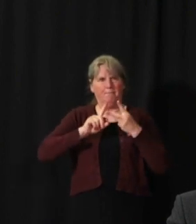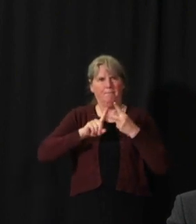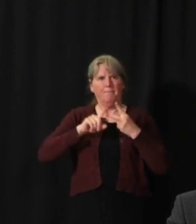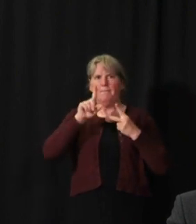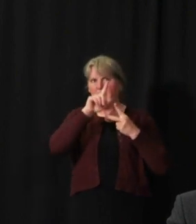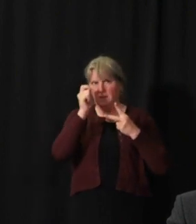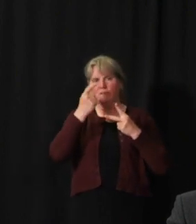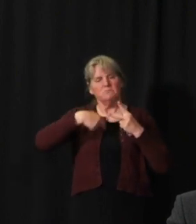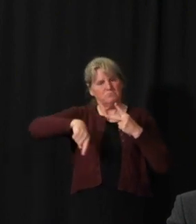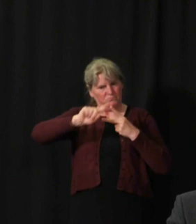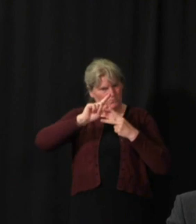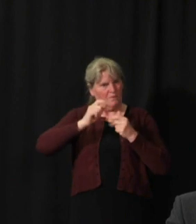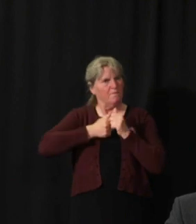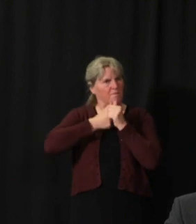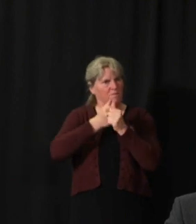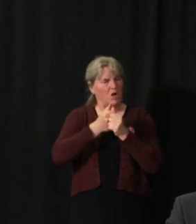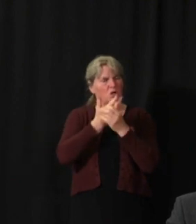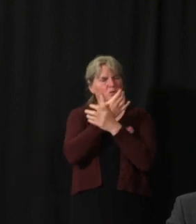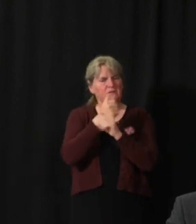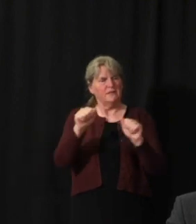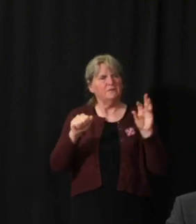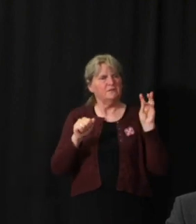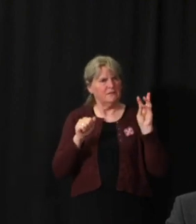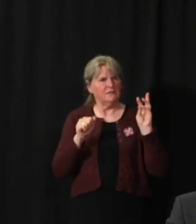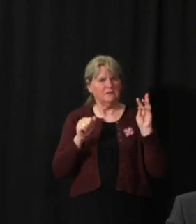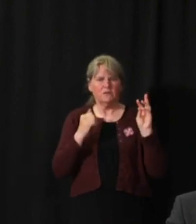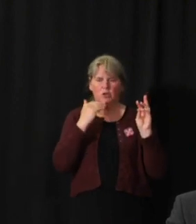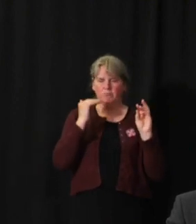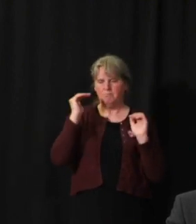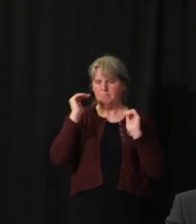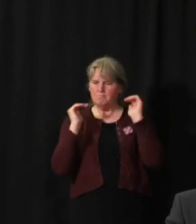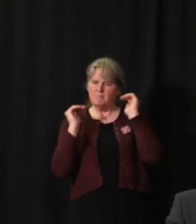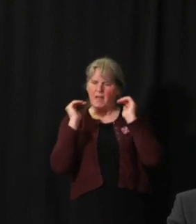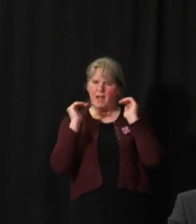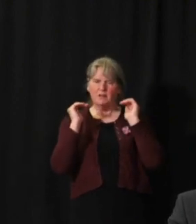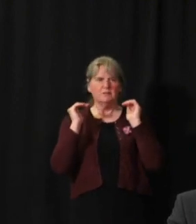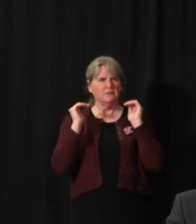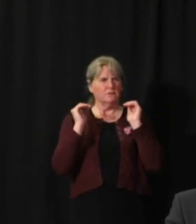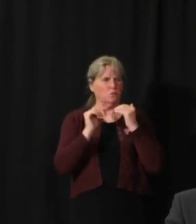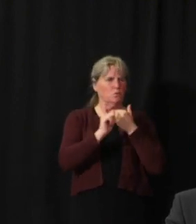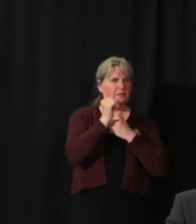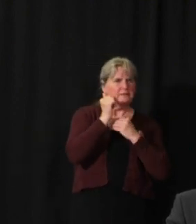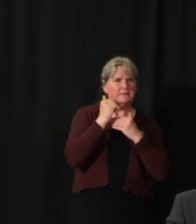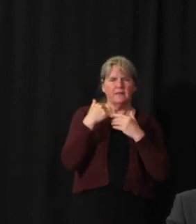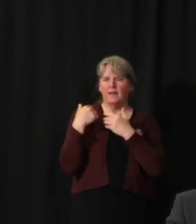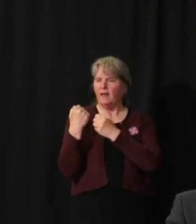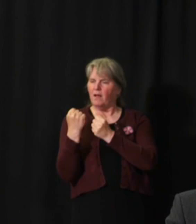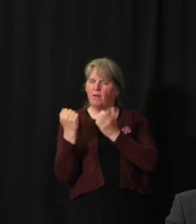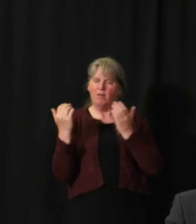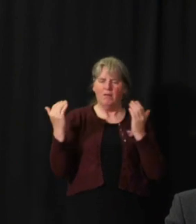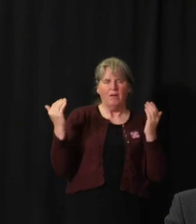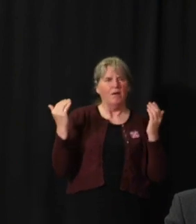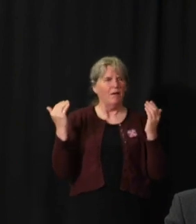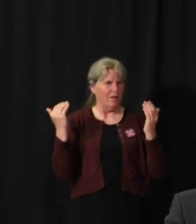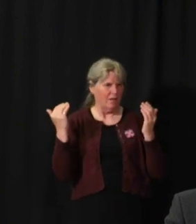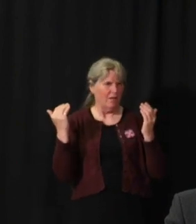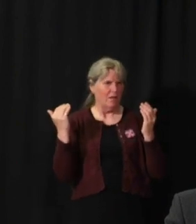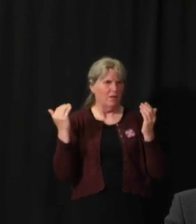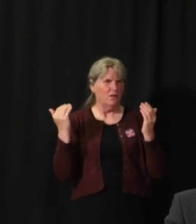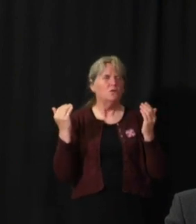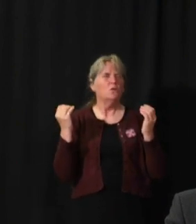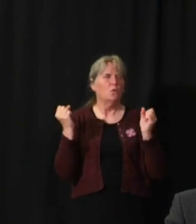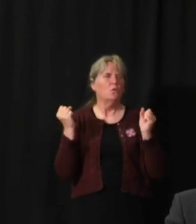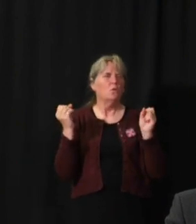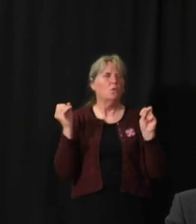on the best, perhaps, balance of risks. So ideally, we would be able to model